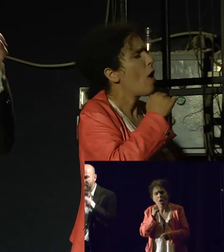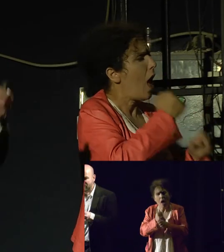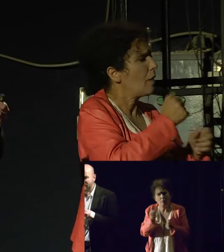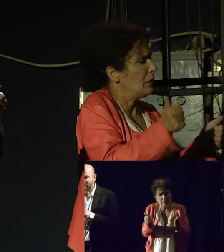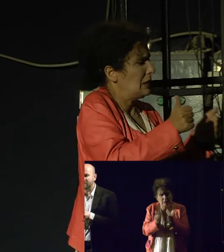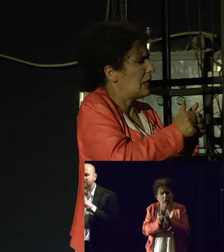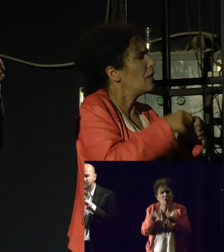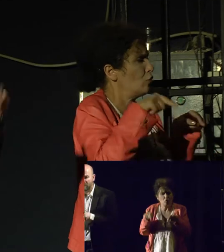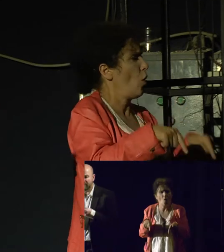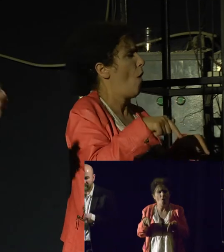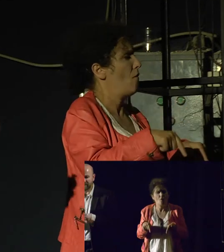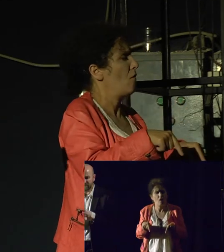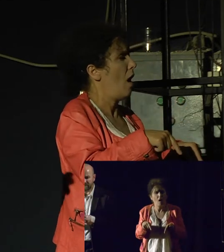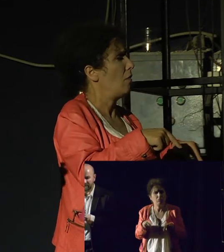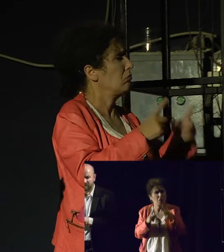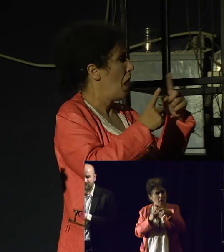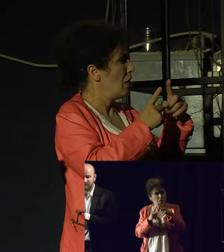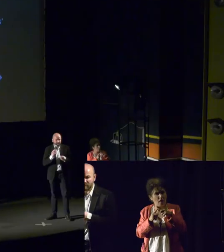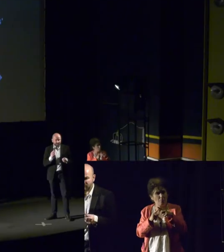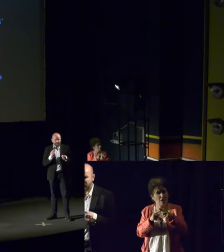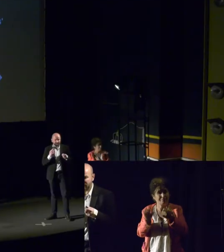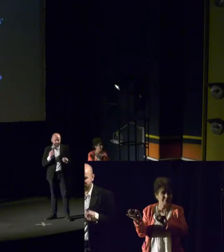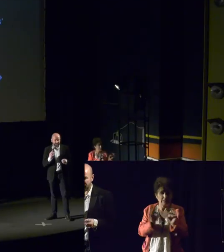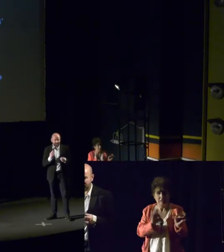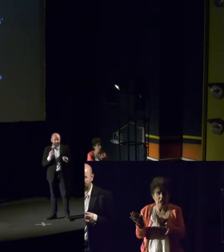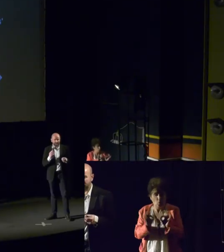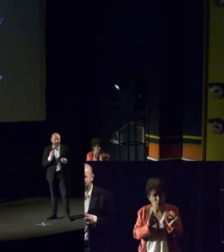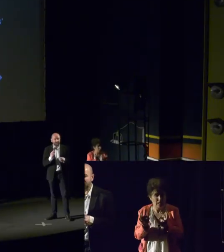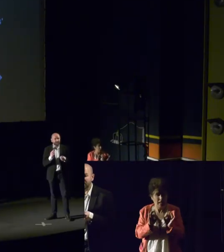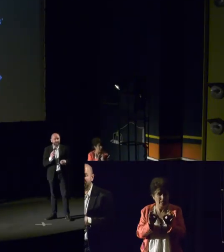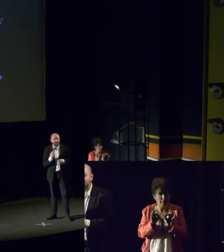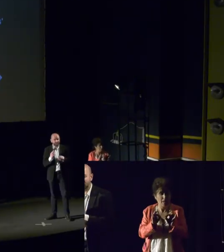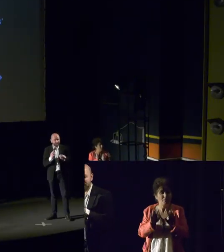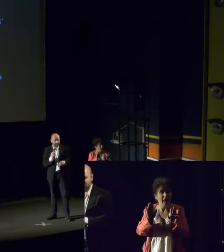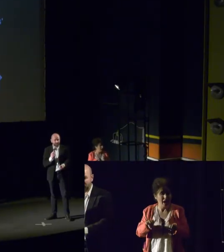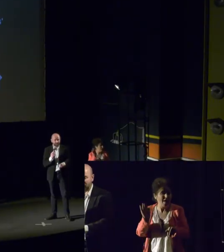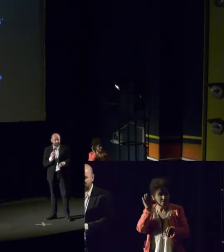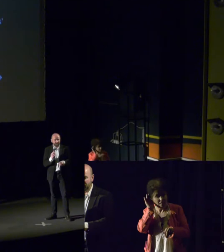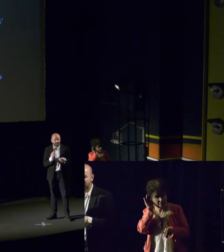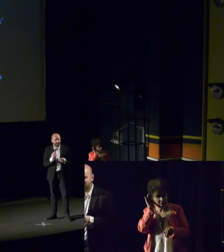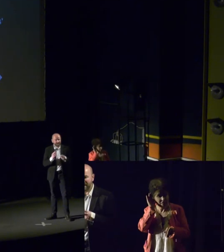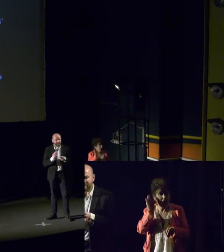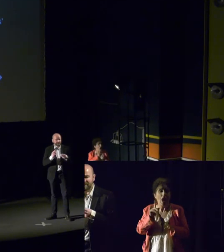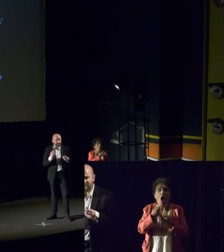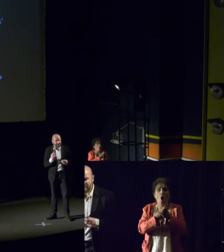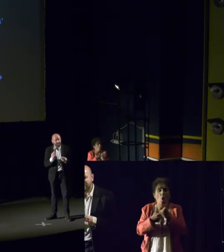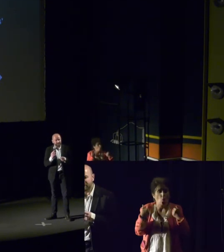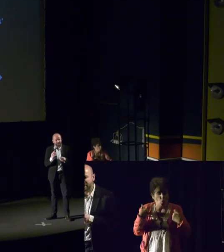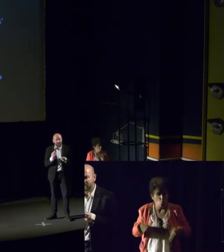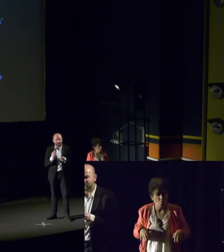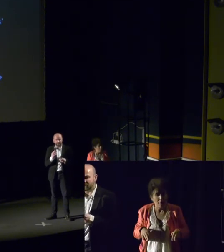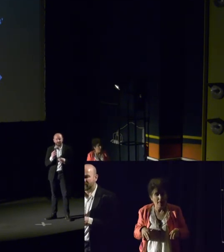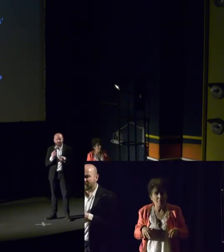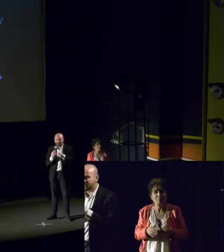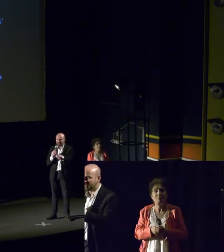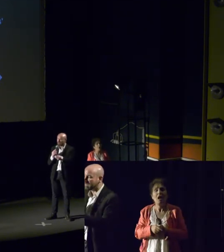deregulation small state agendas to strip the state, the government of any powers to make laws. So we have this type of